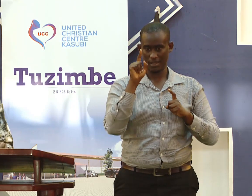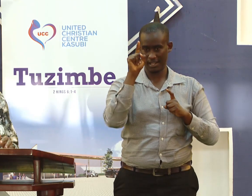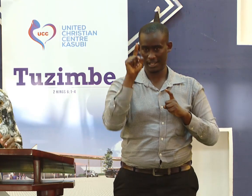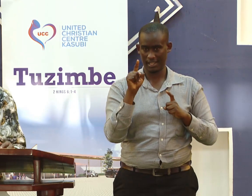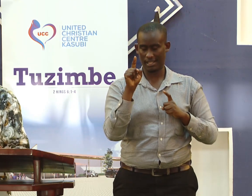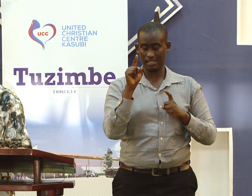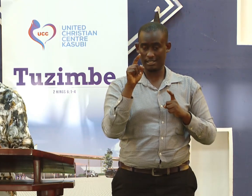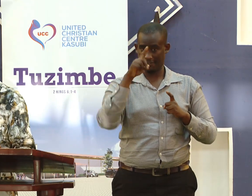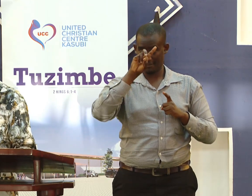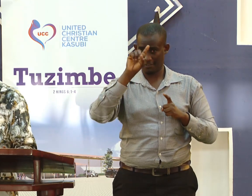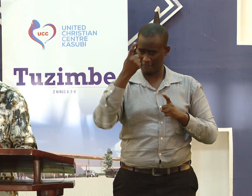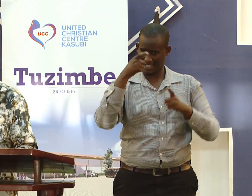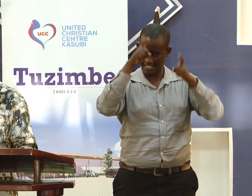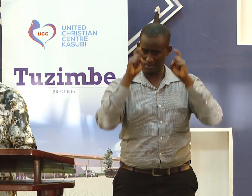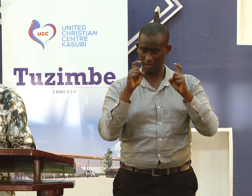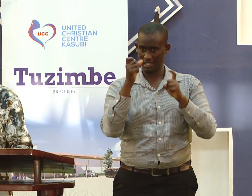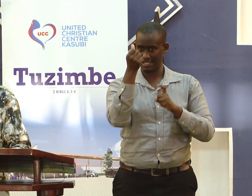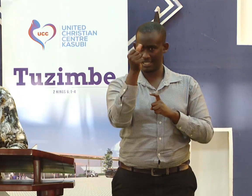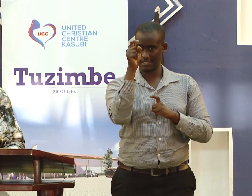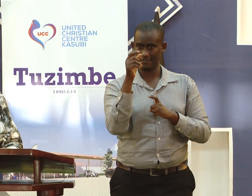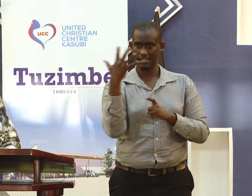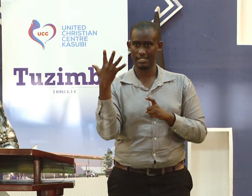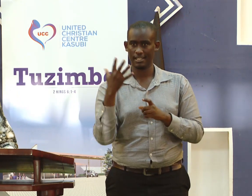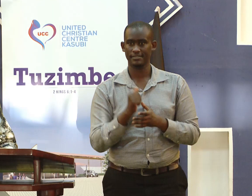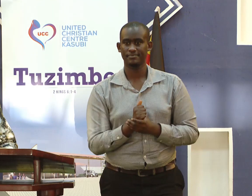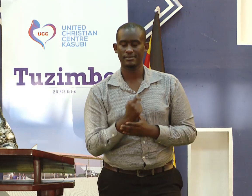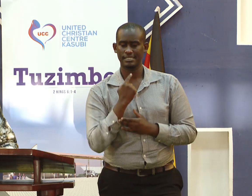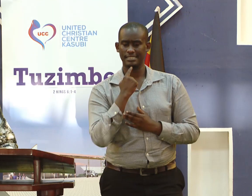1 Timothy chapter 6 verse 5.